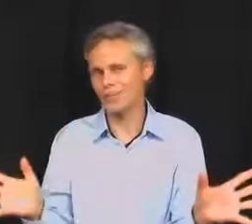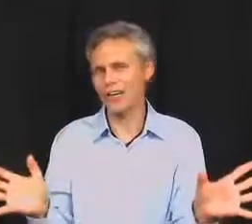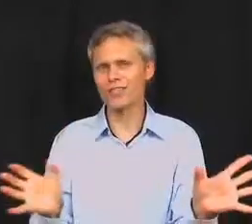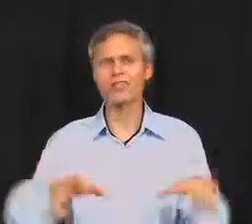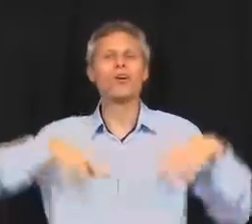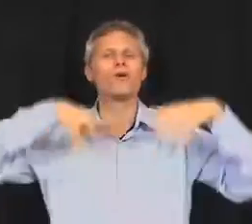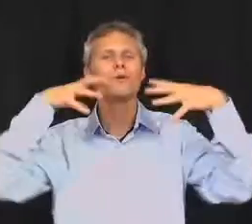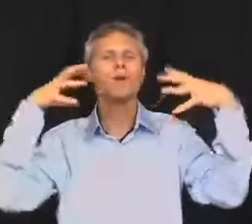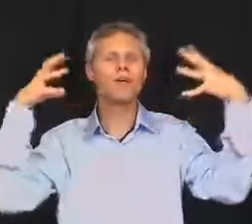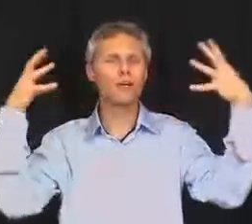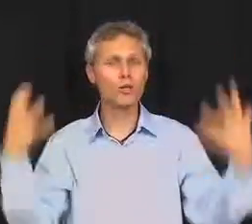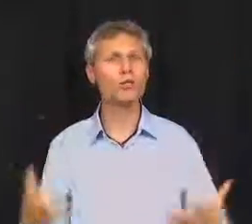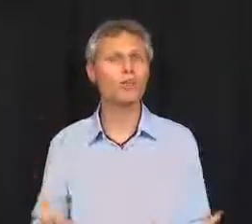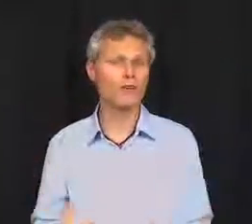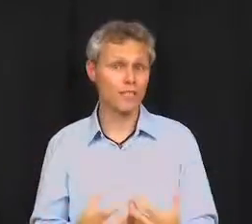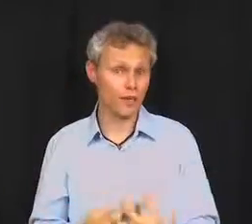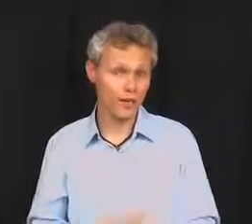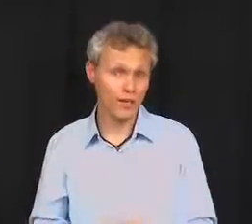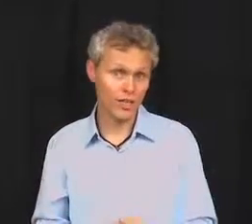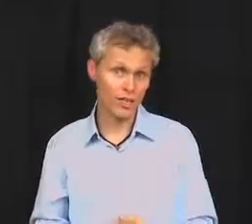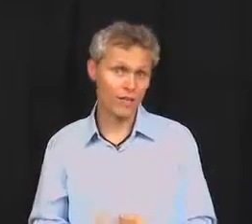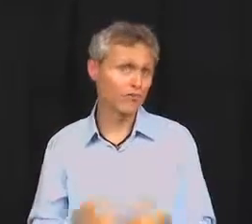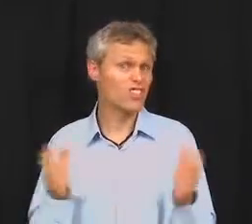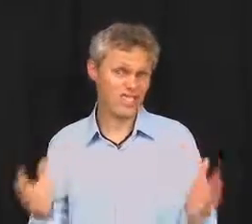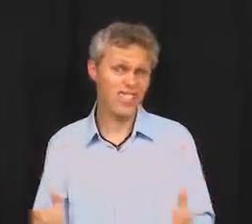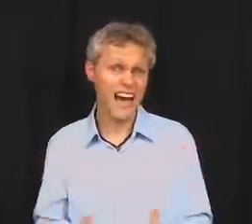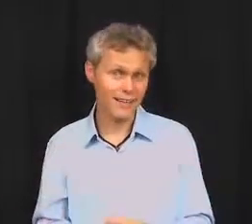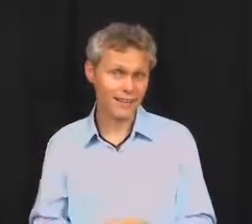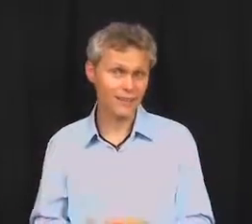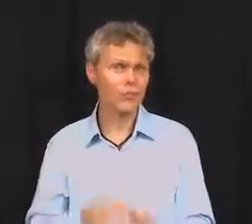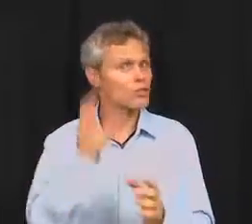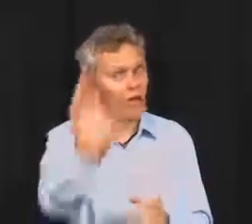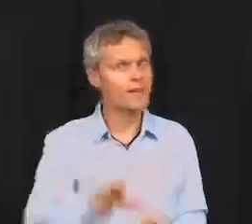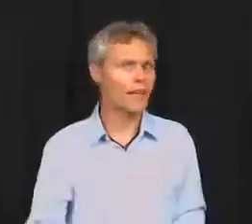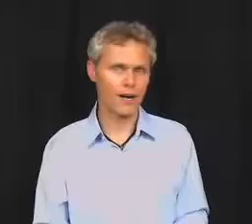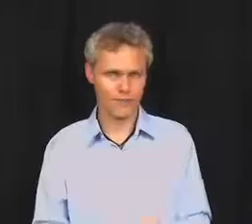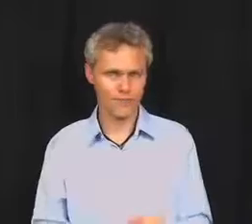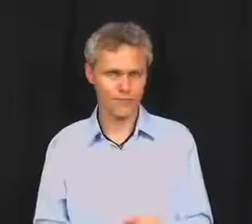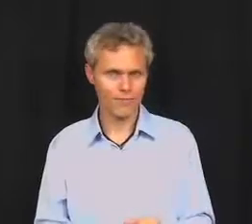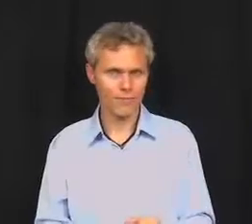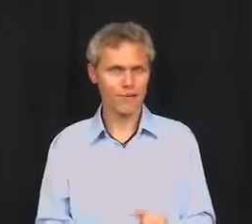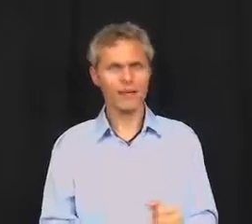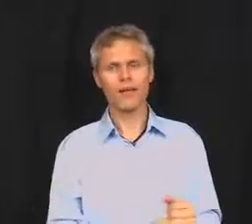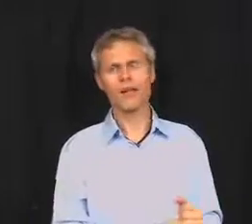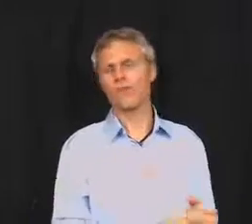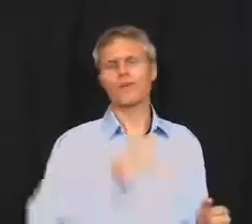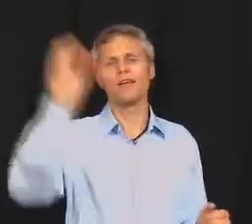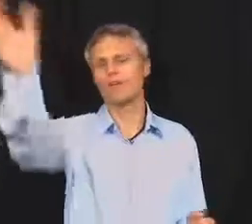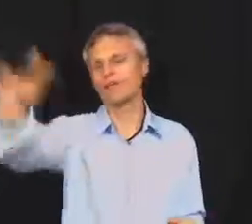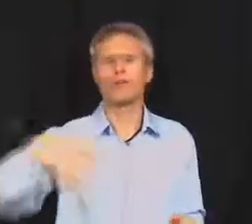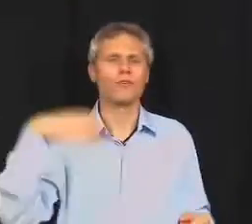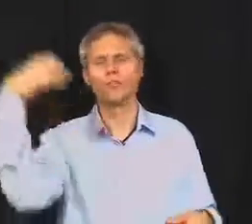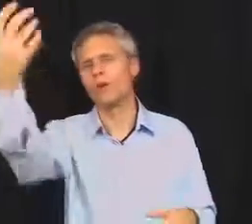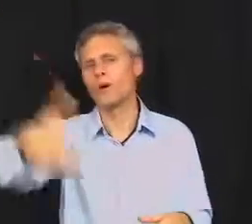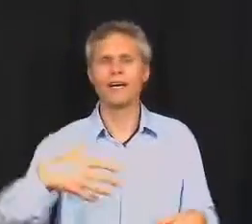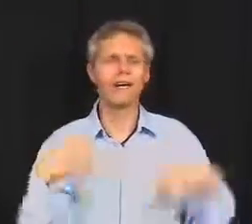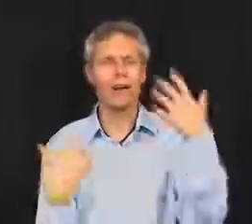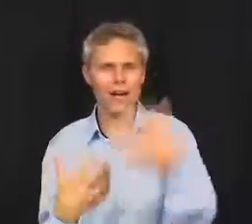changes would make a huge difference in your energy level. Just that. So, start there. And then if you join and get our